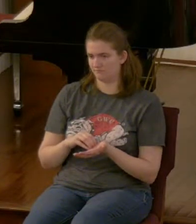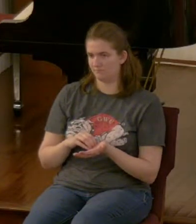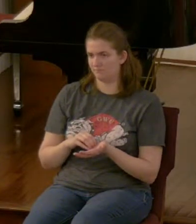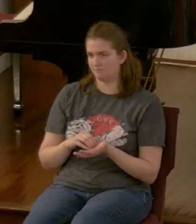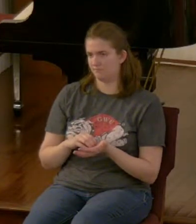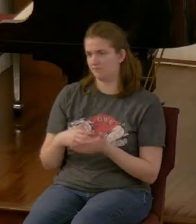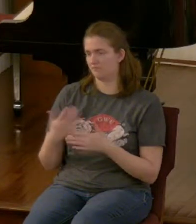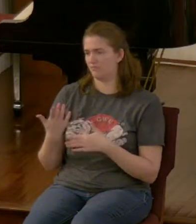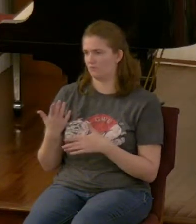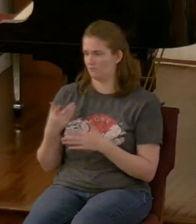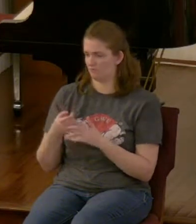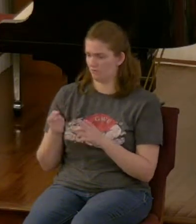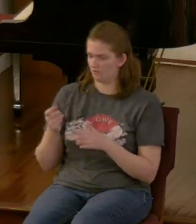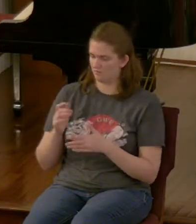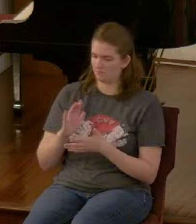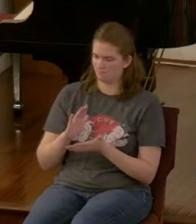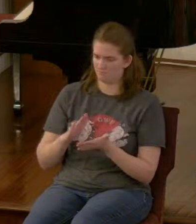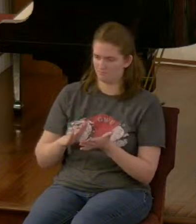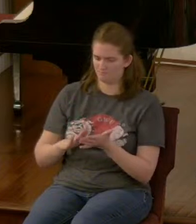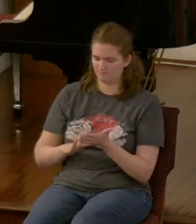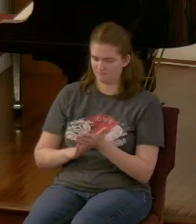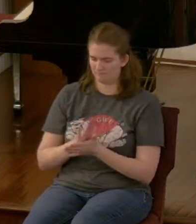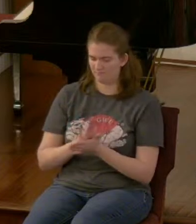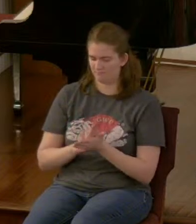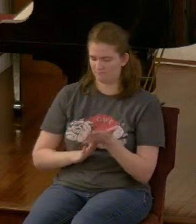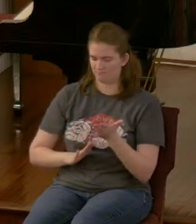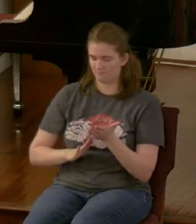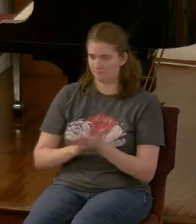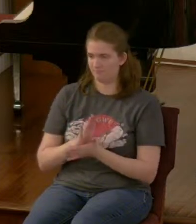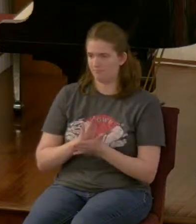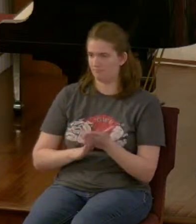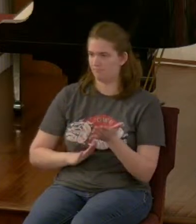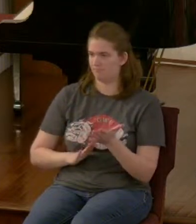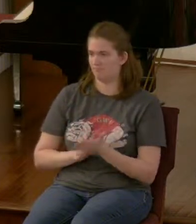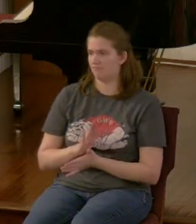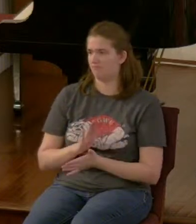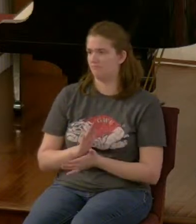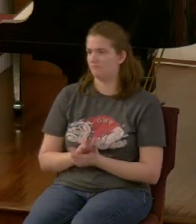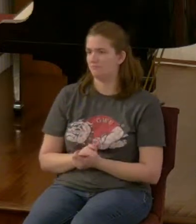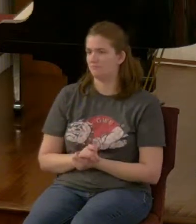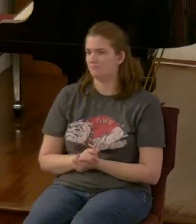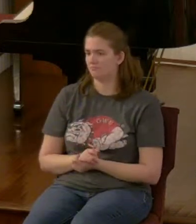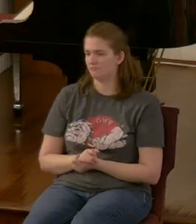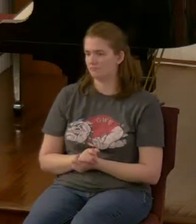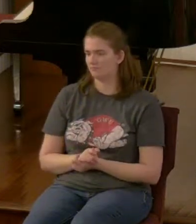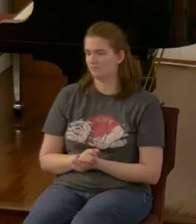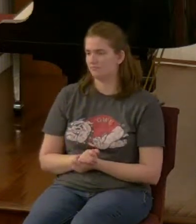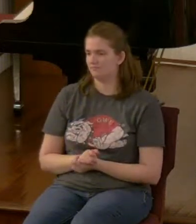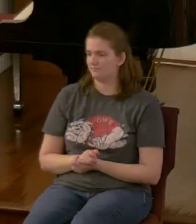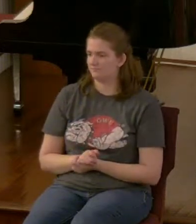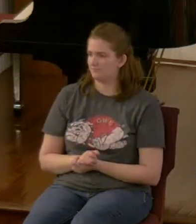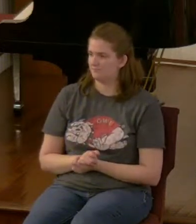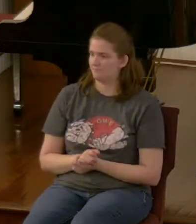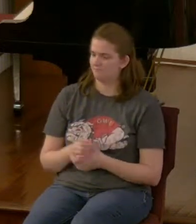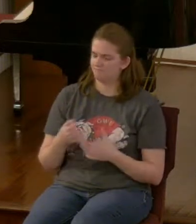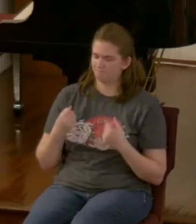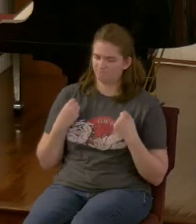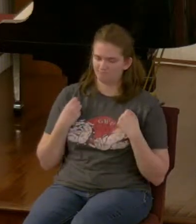that's from the friction that's the same idea that's going on here that it's going to be wore out you're going to get